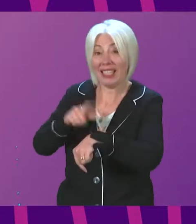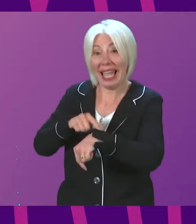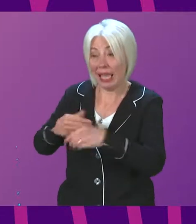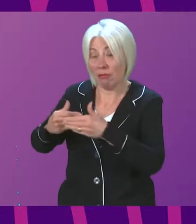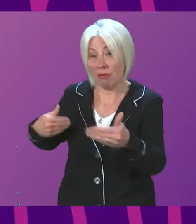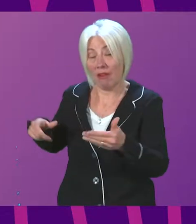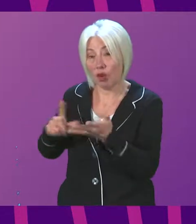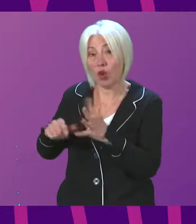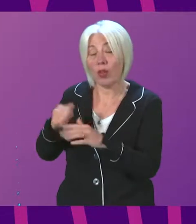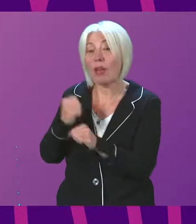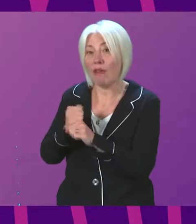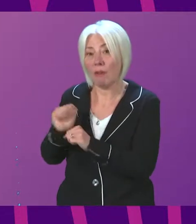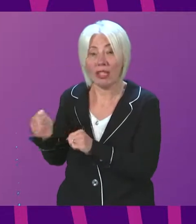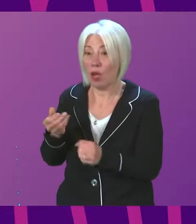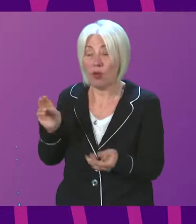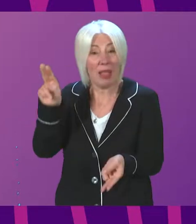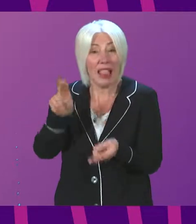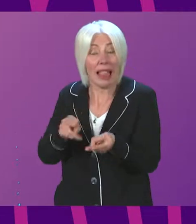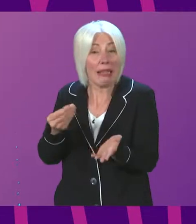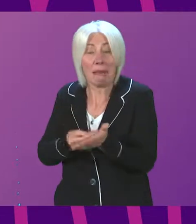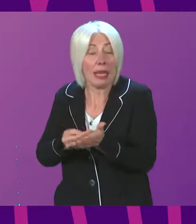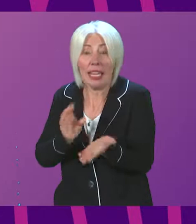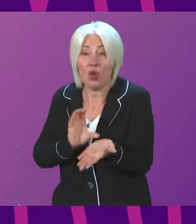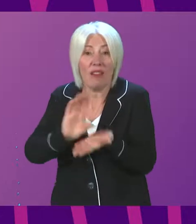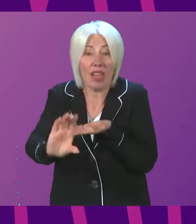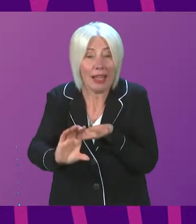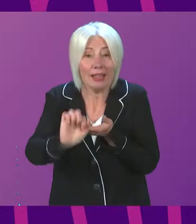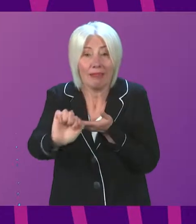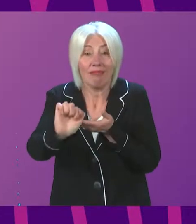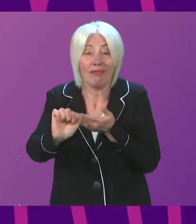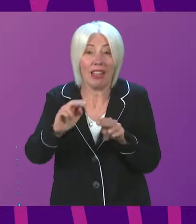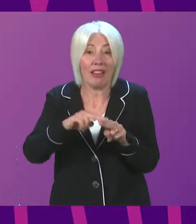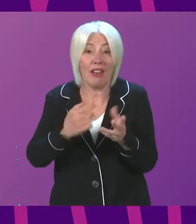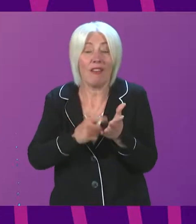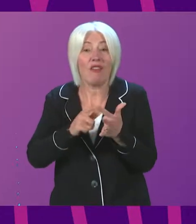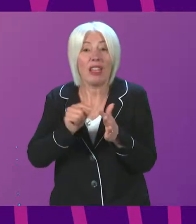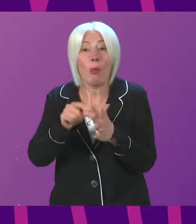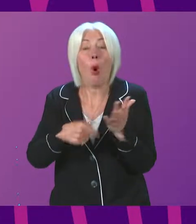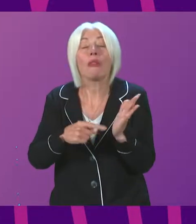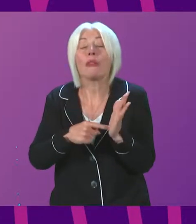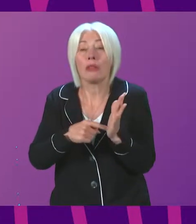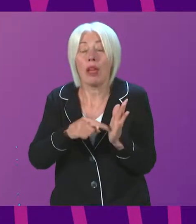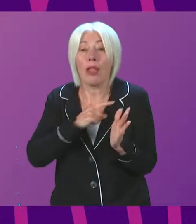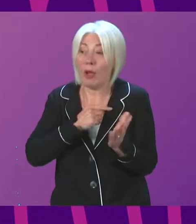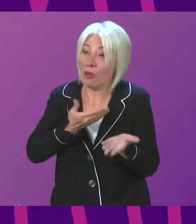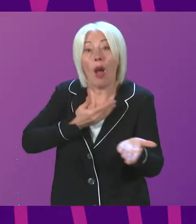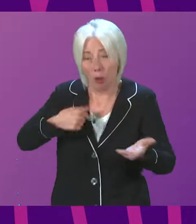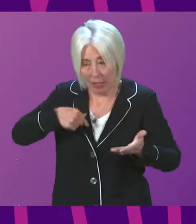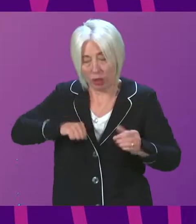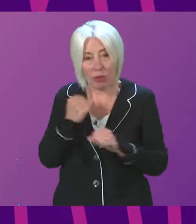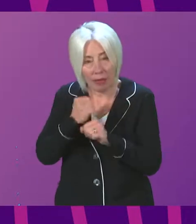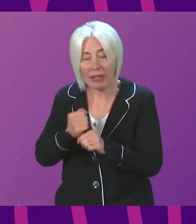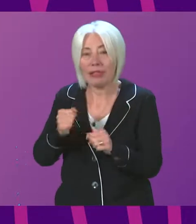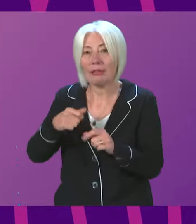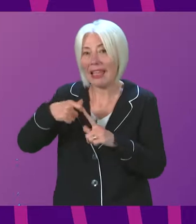on this, we would have had significantly less money to invest in green ports in Scotland. It's only because of the negotiation of this Government, of Kate